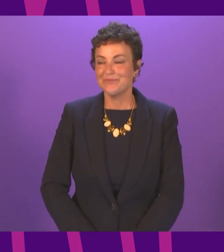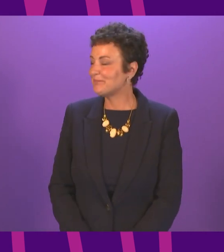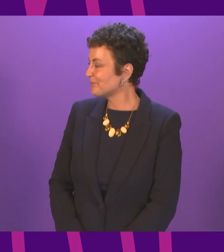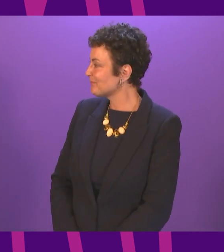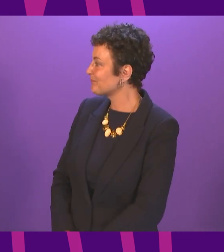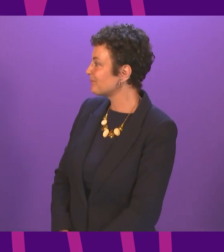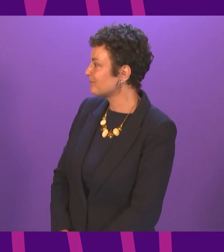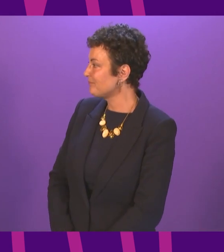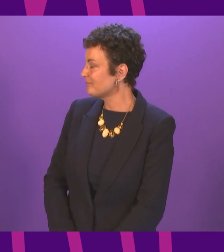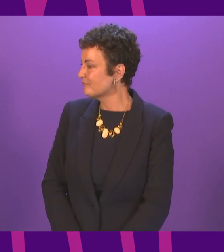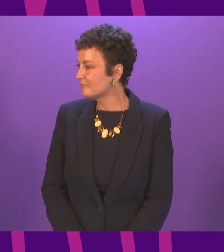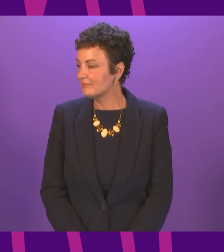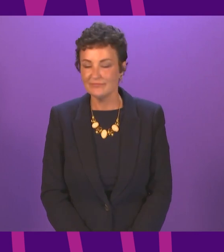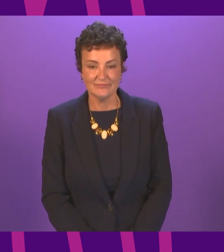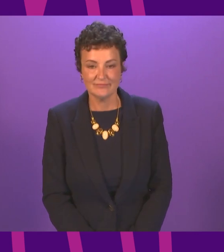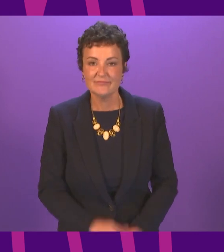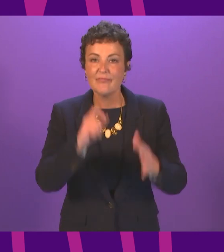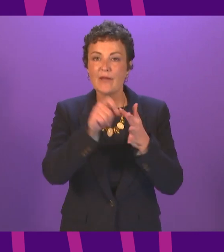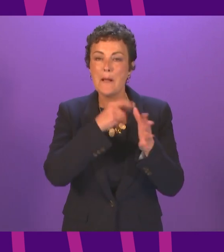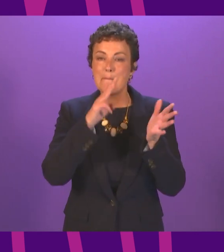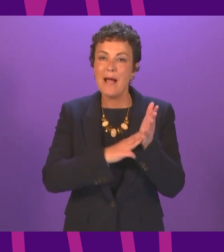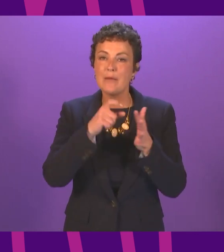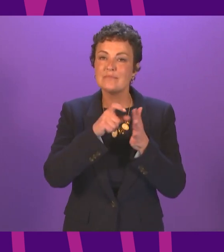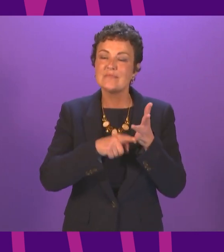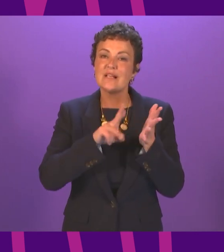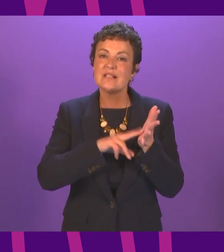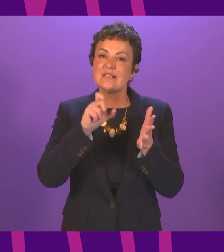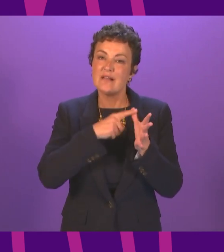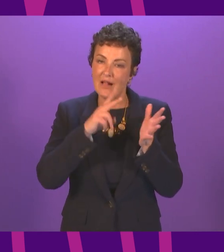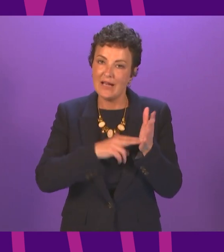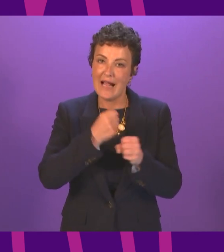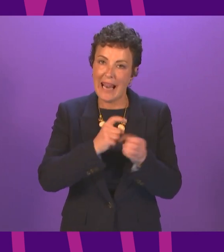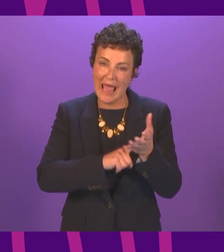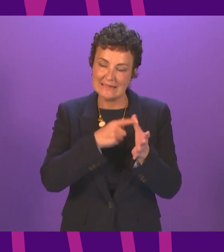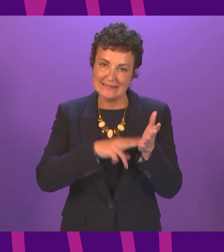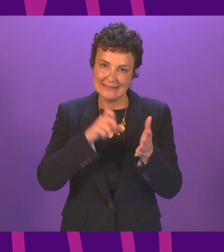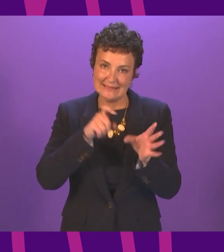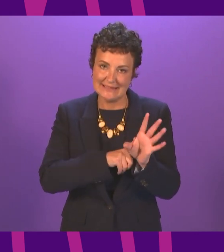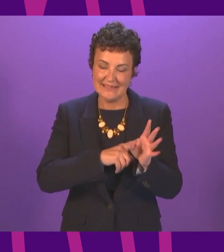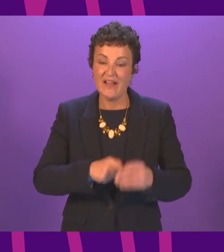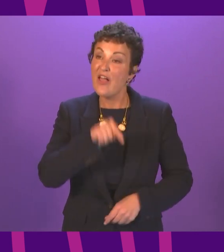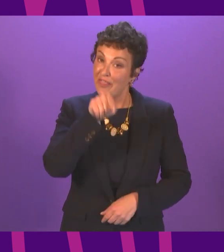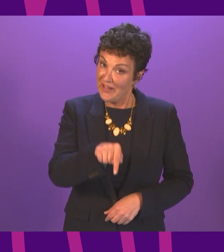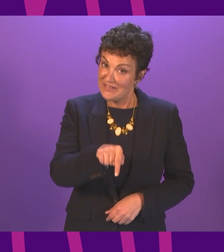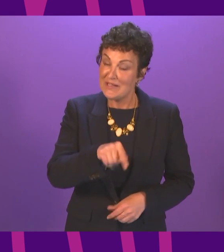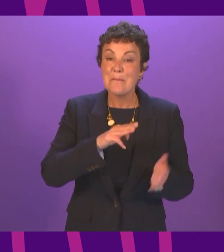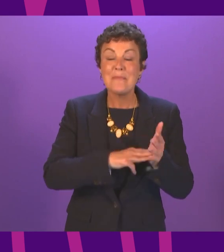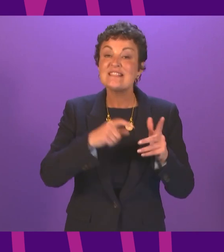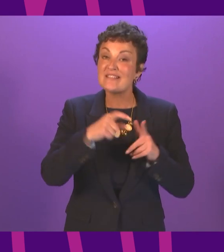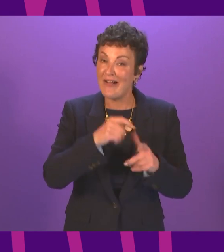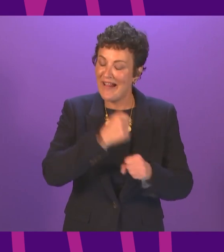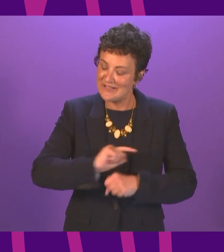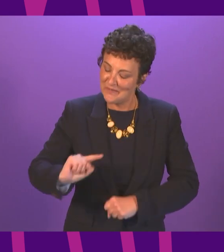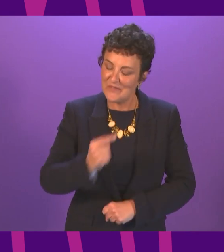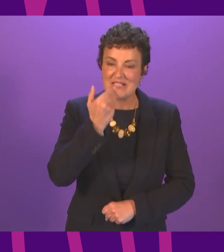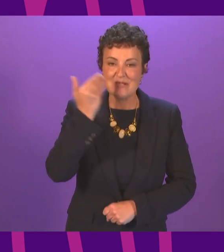thank you I call Pam Duncan Clancy to be followed by Maggie Chapman this is Ms Duncan Clancy's first speech in the